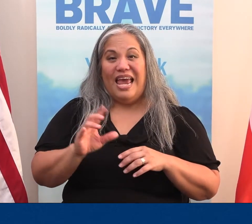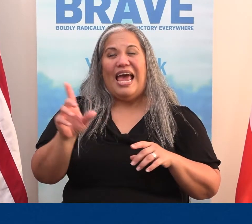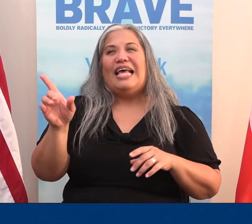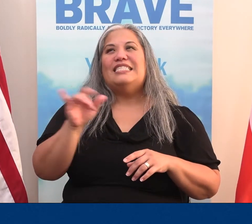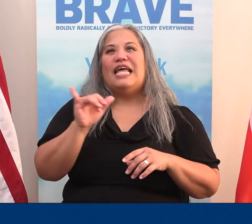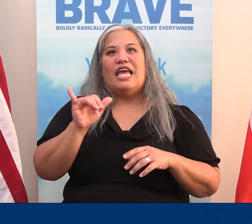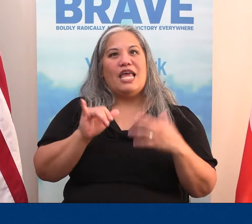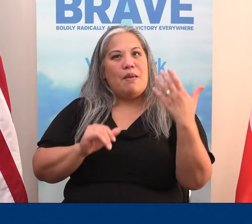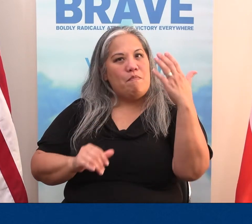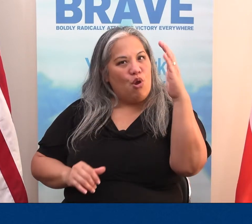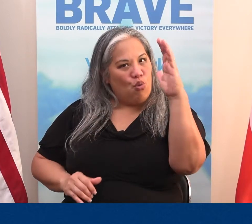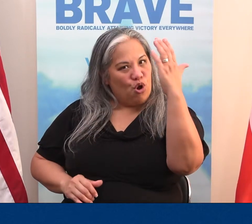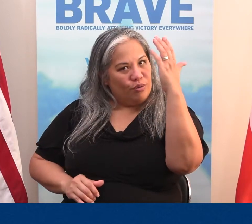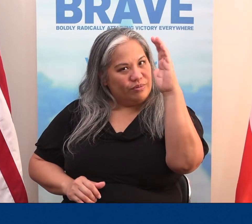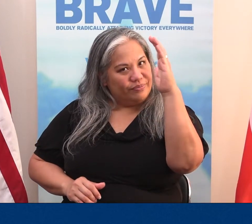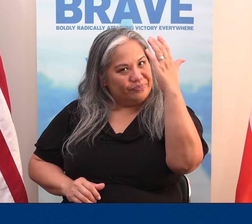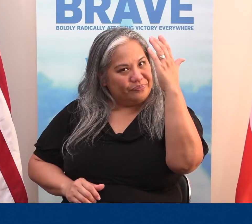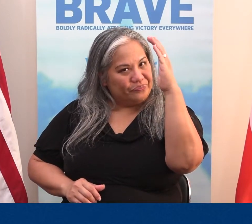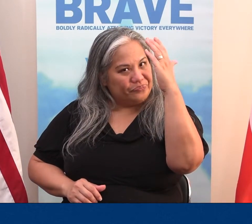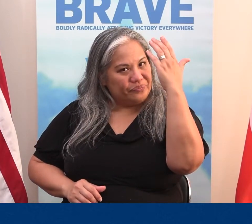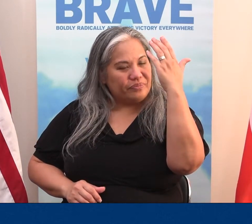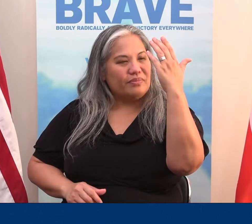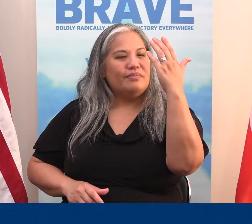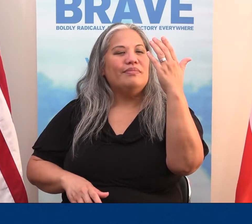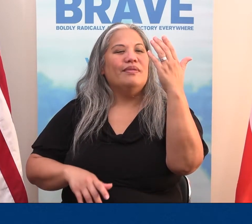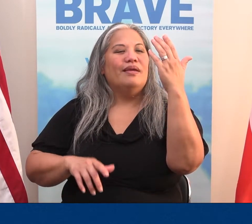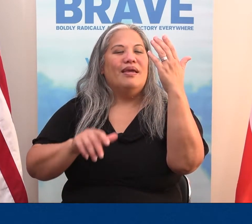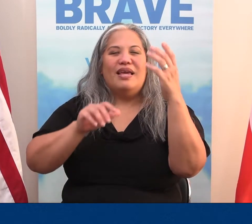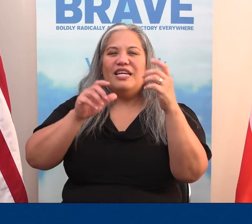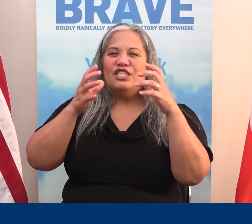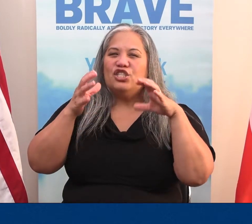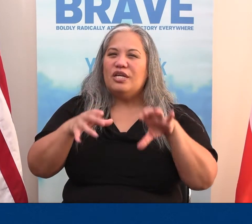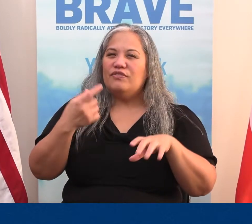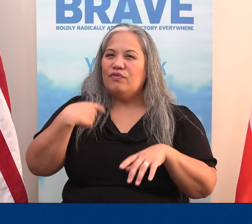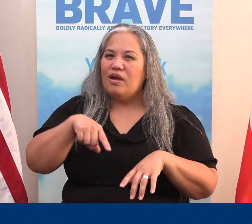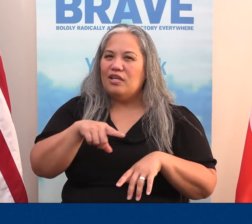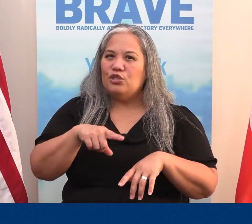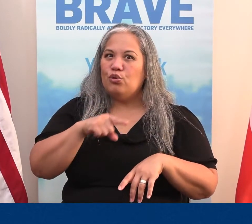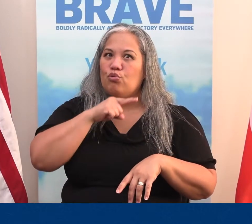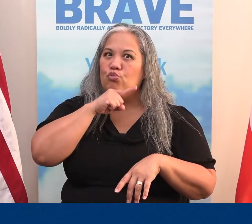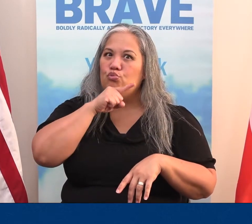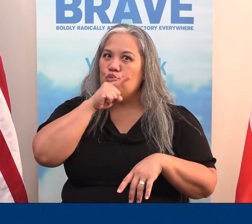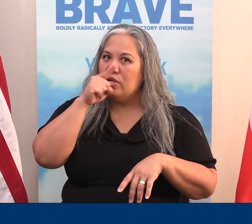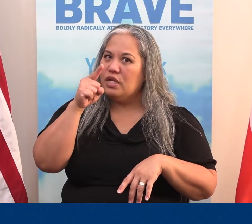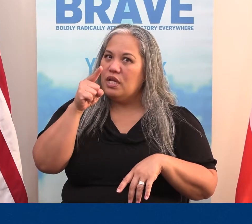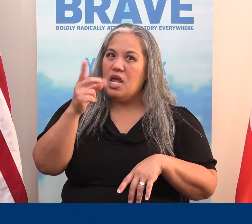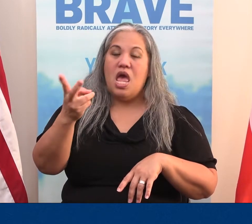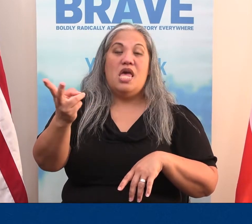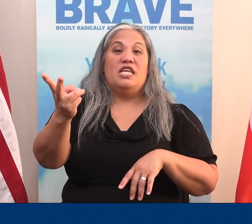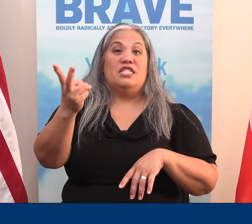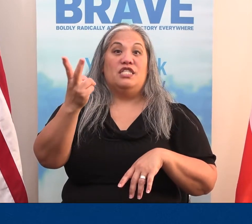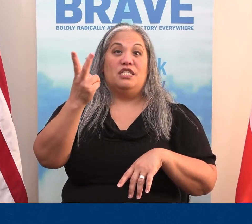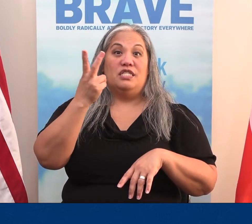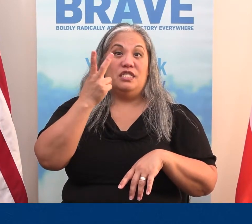It is like a mirror. It is a chance for us to really see